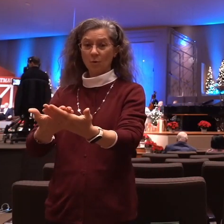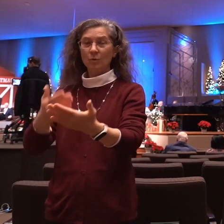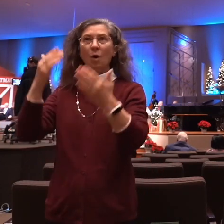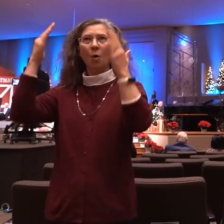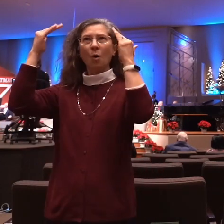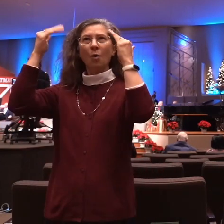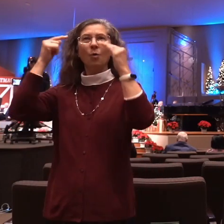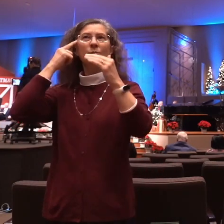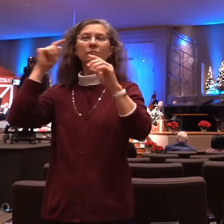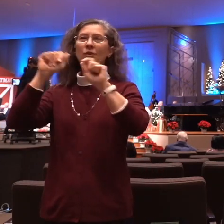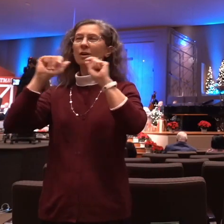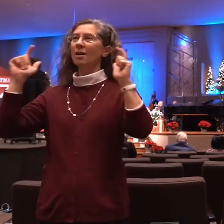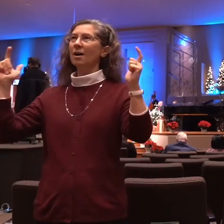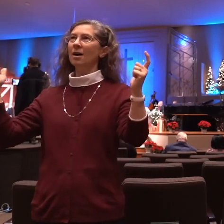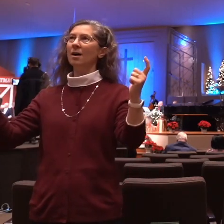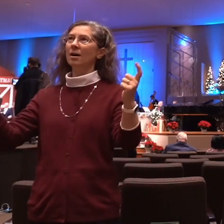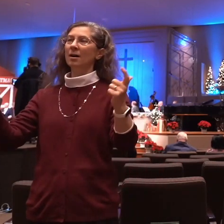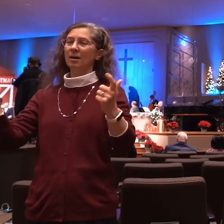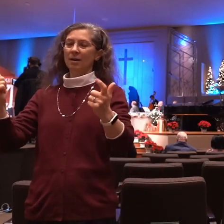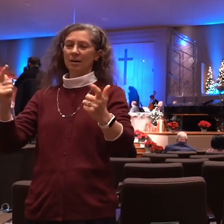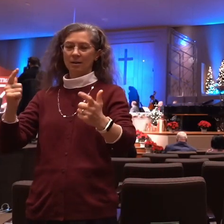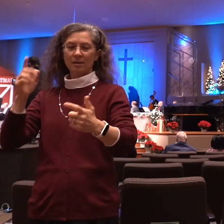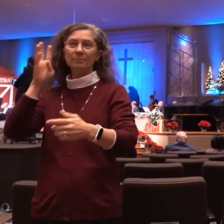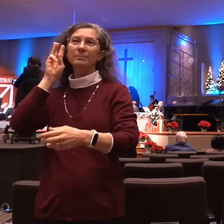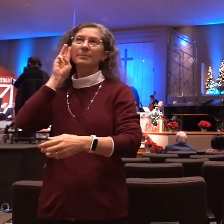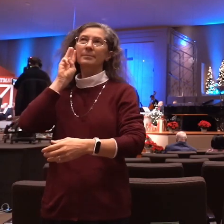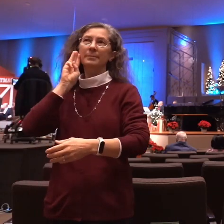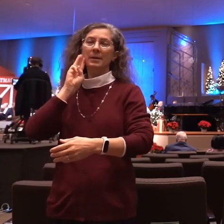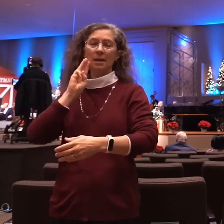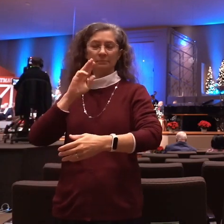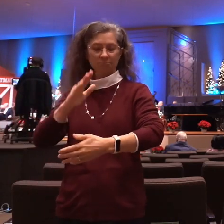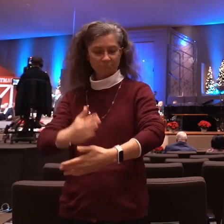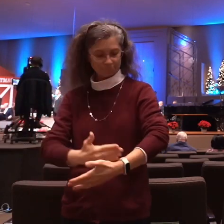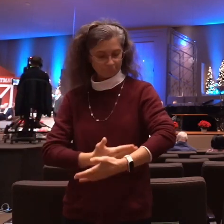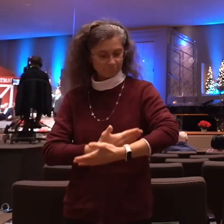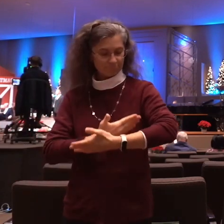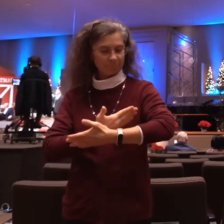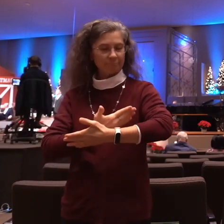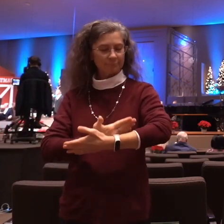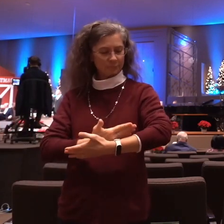Resting in His mother's arms